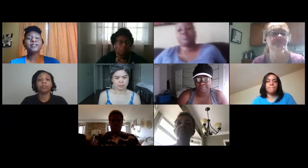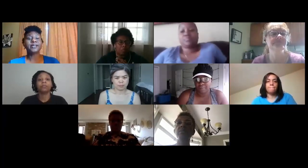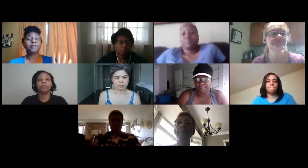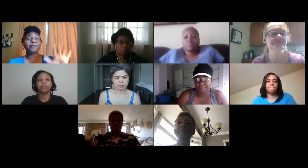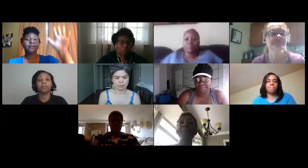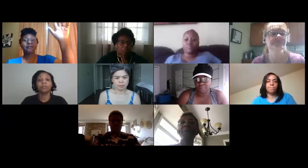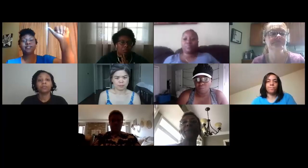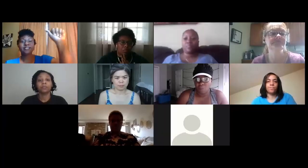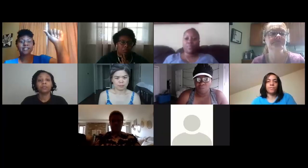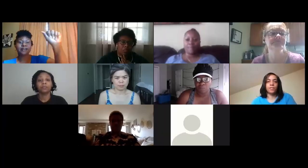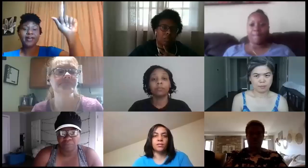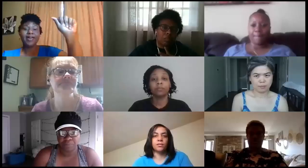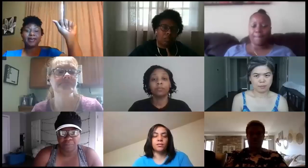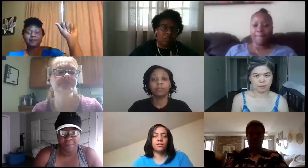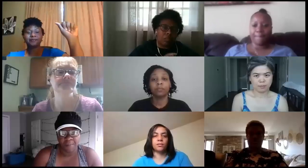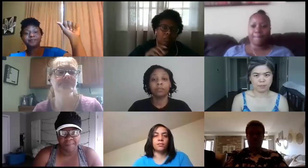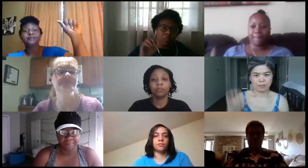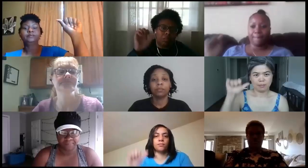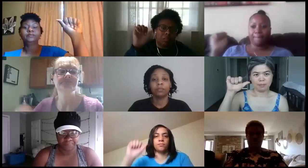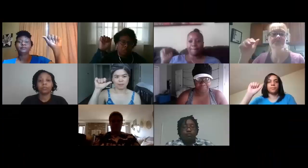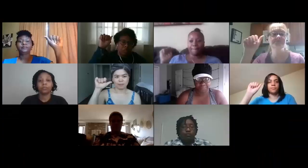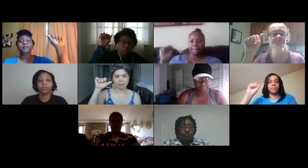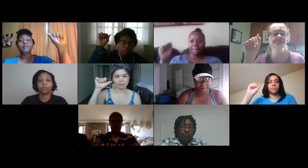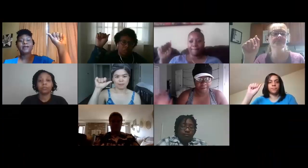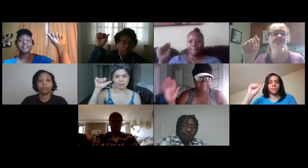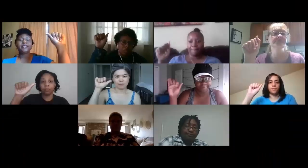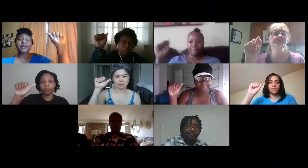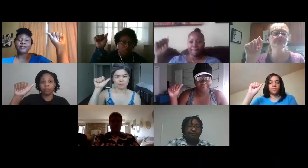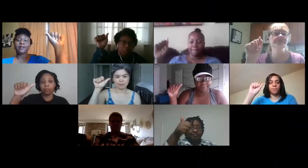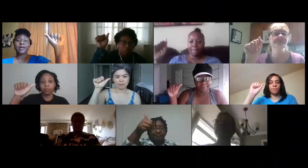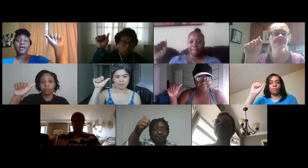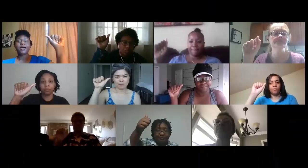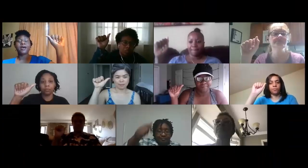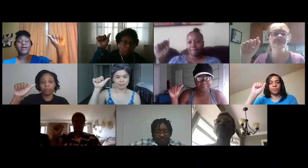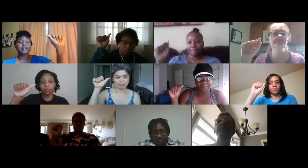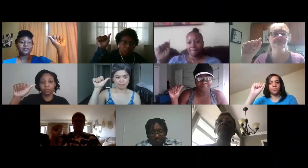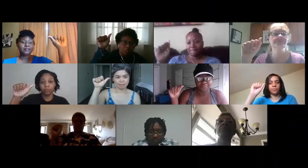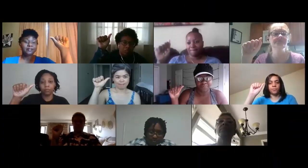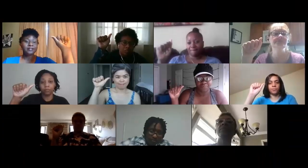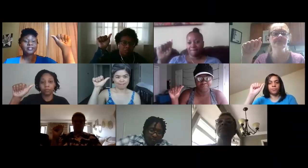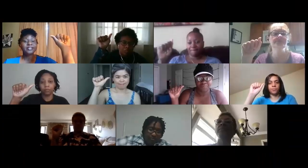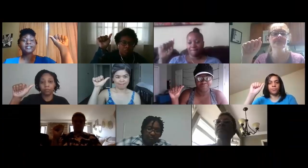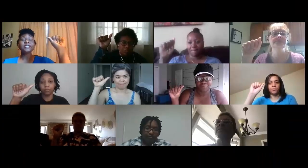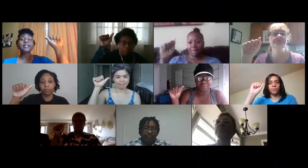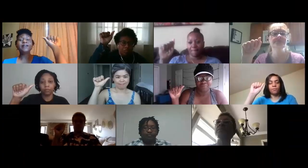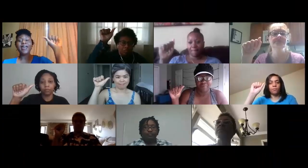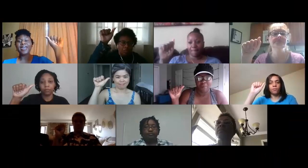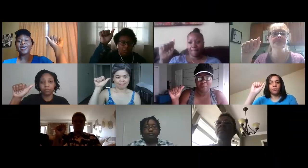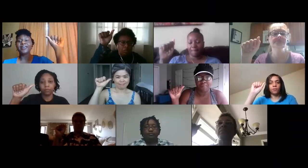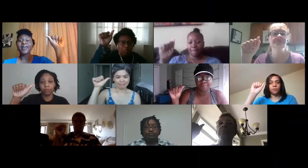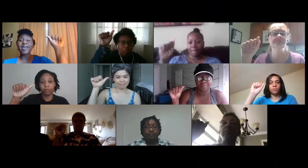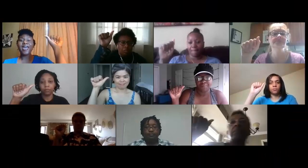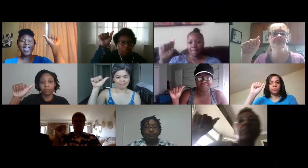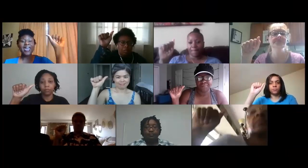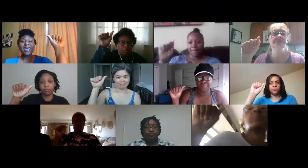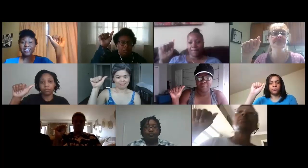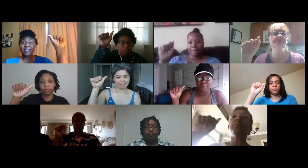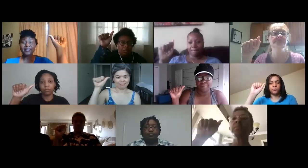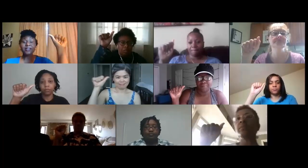example this is the letter a everybody see that all right so this is the letter a a can